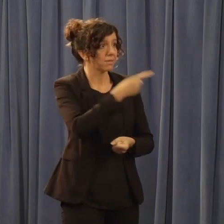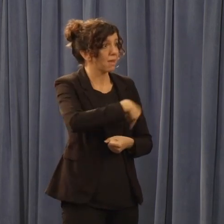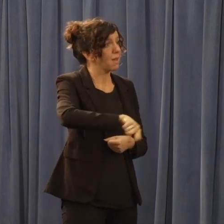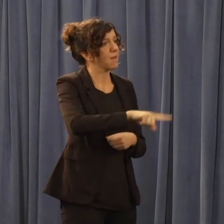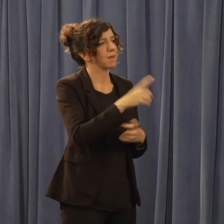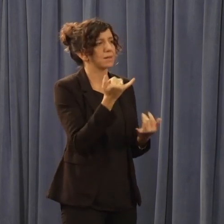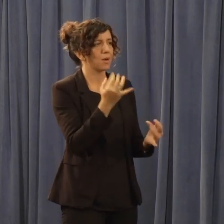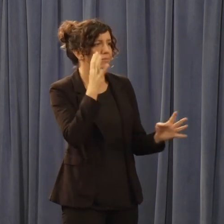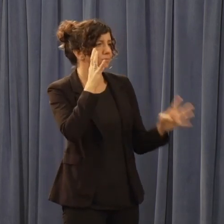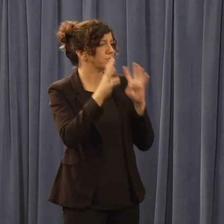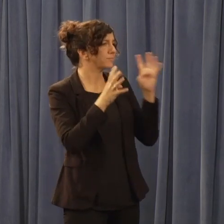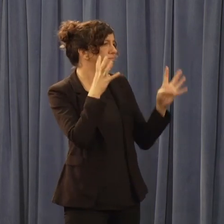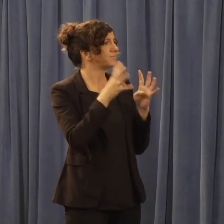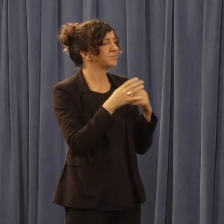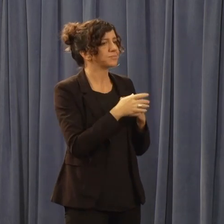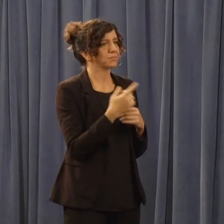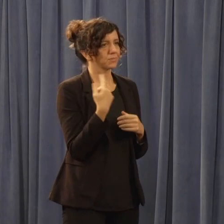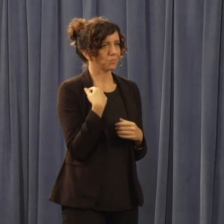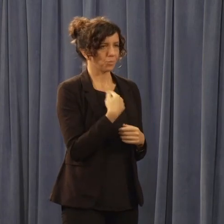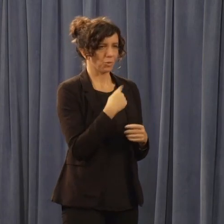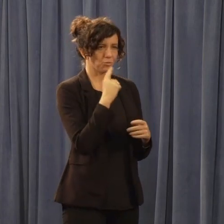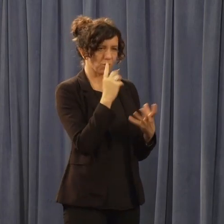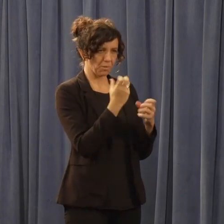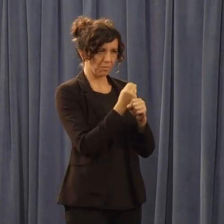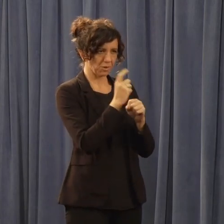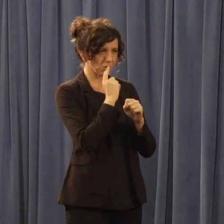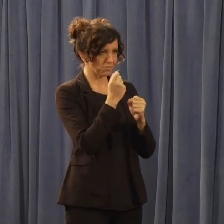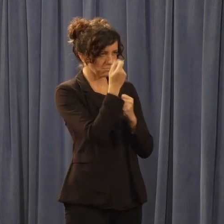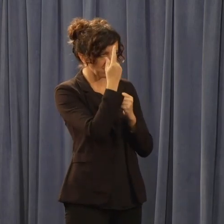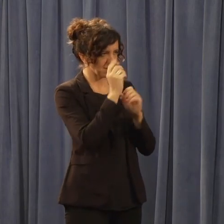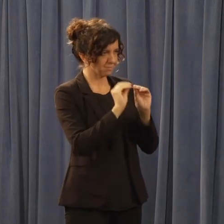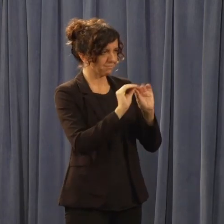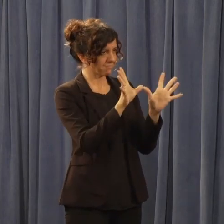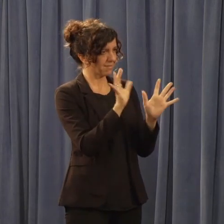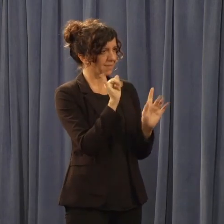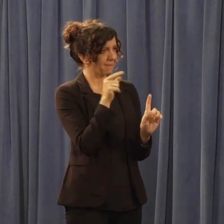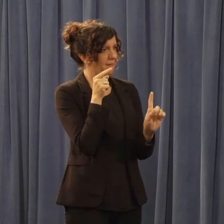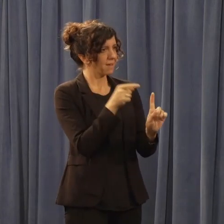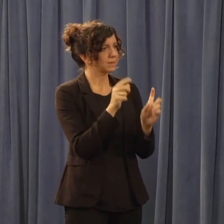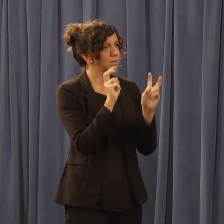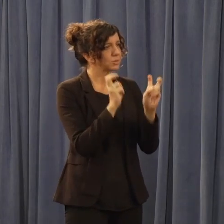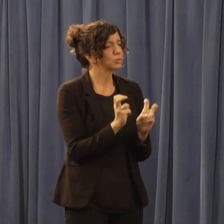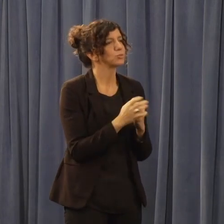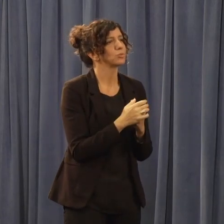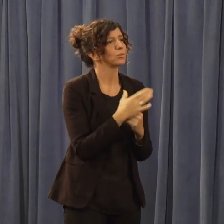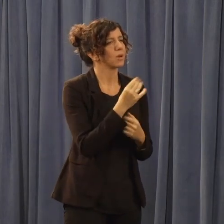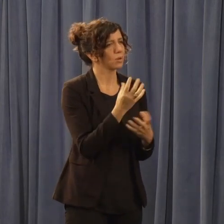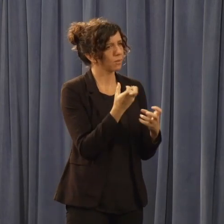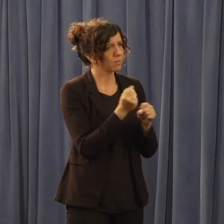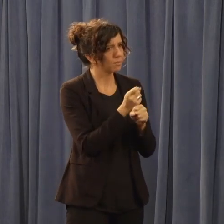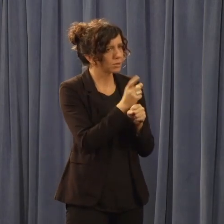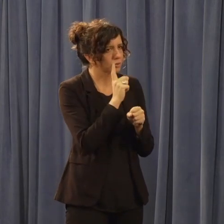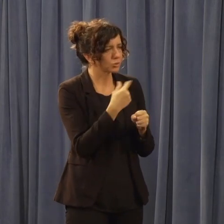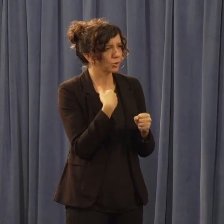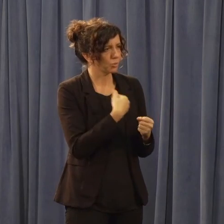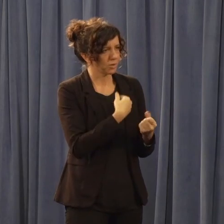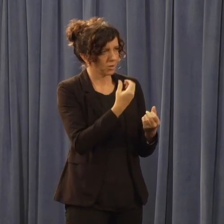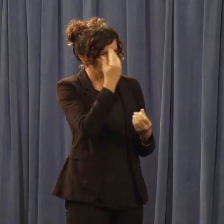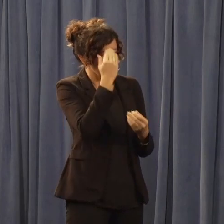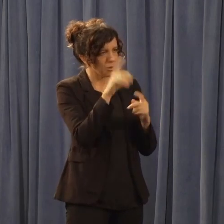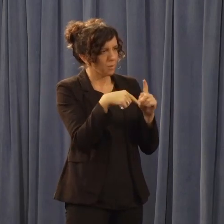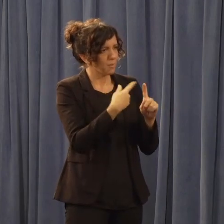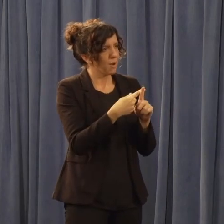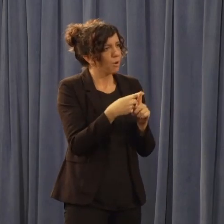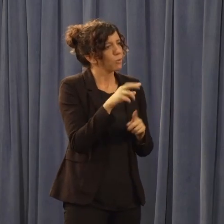It's not just, we just want to clarify it. We want to focus it. We also want to get more serious about this reversion policy.